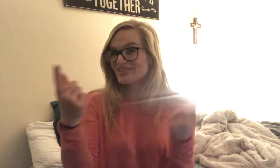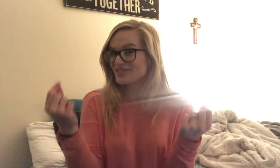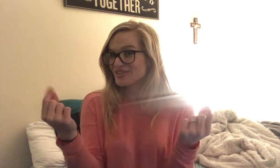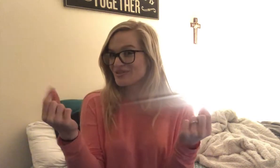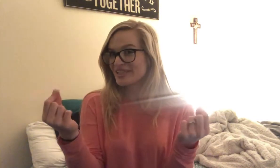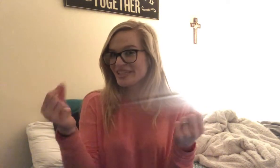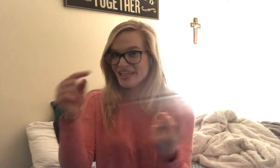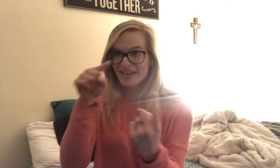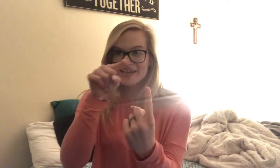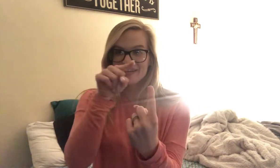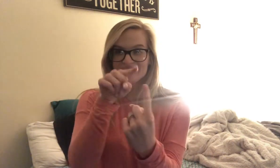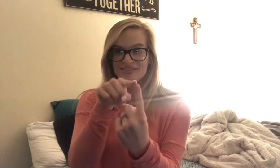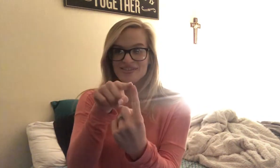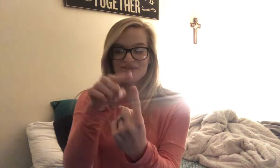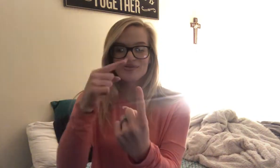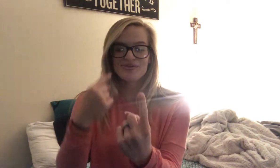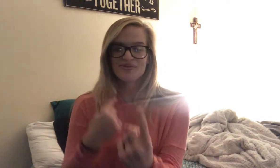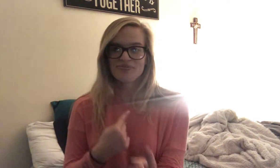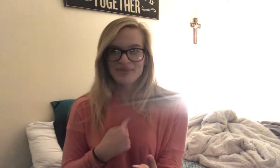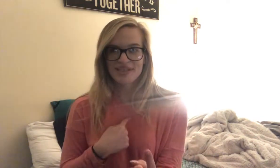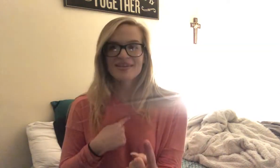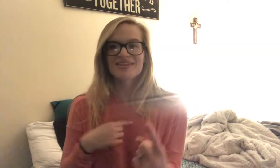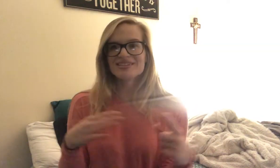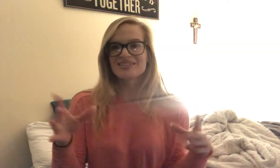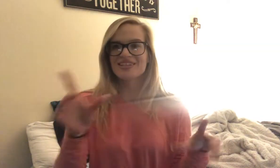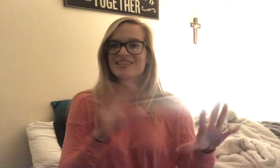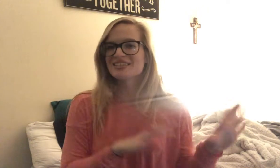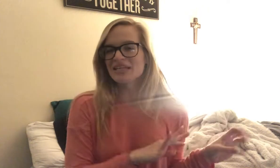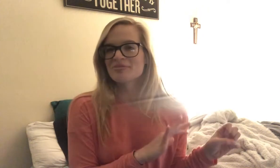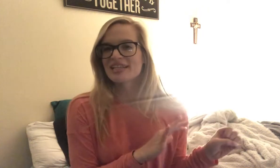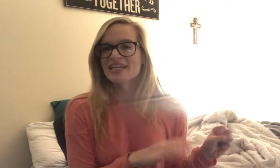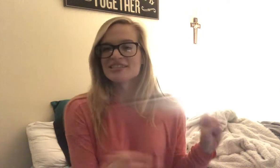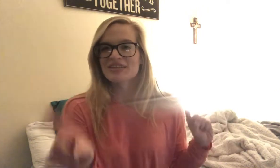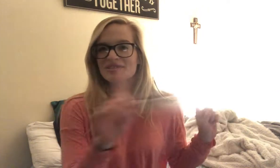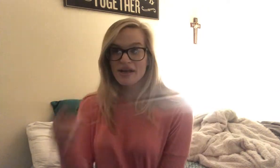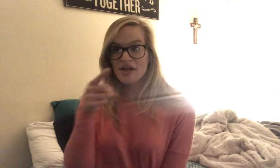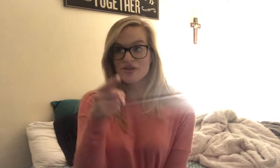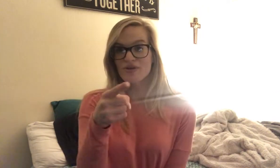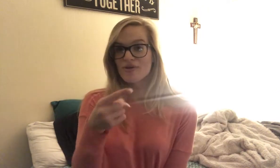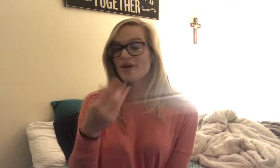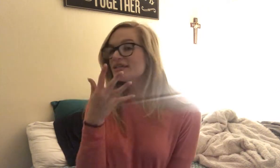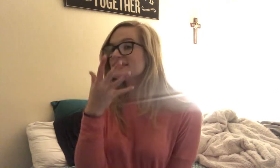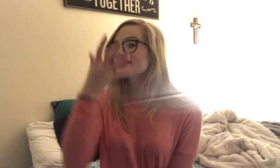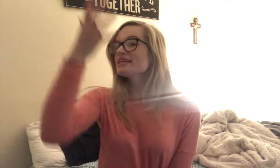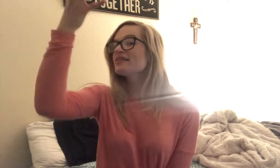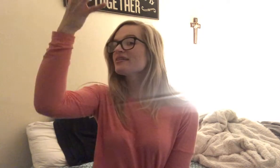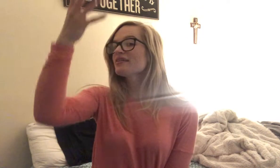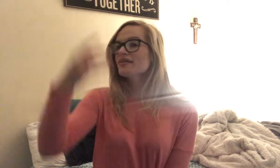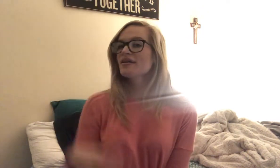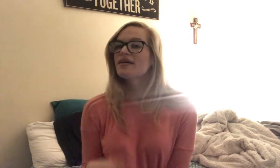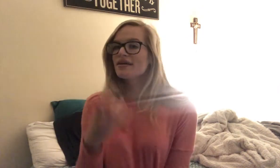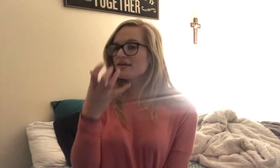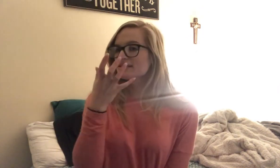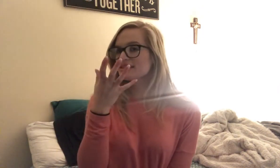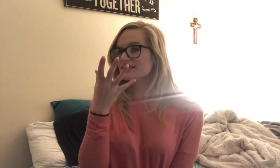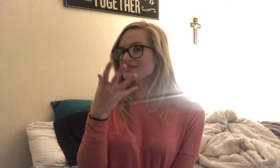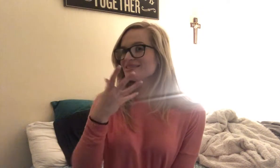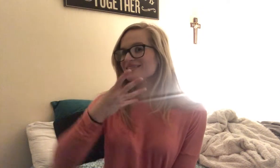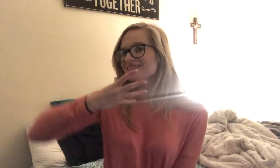doing. To. Me. These are like the same signs that we. You're. Singing. So this is just.